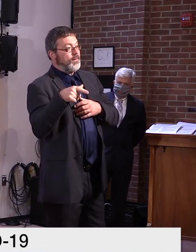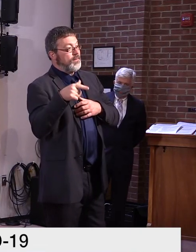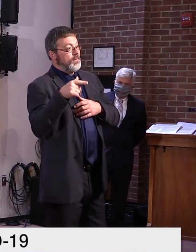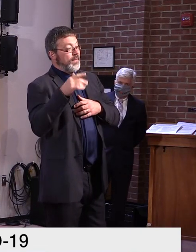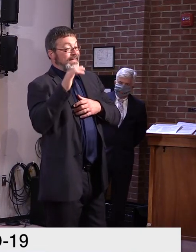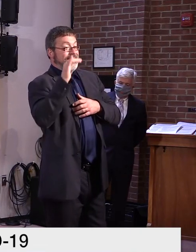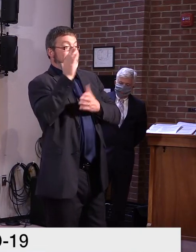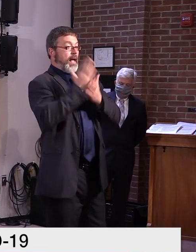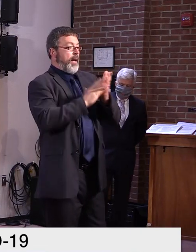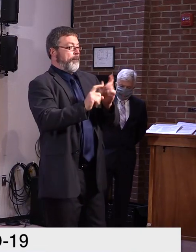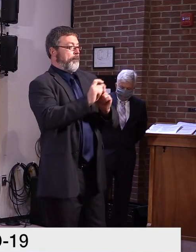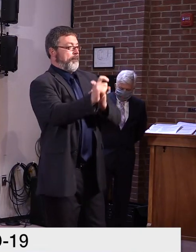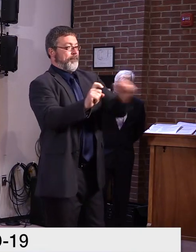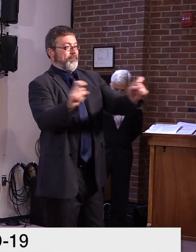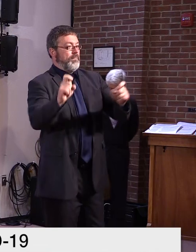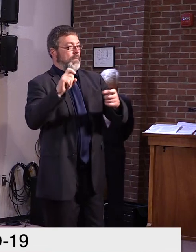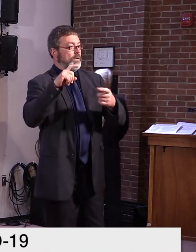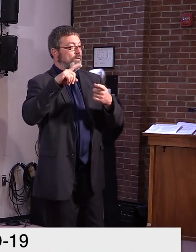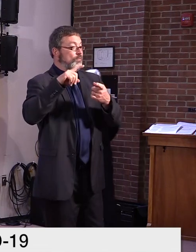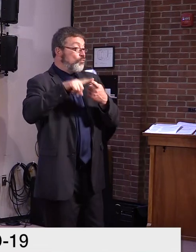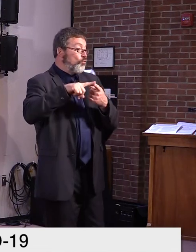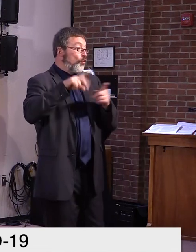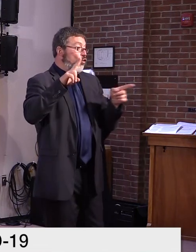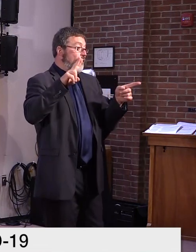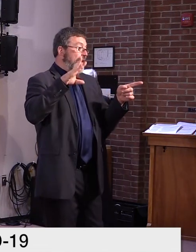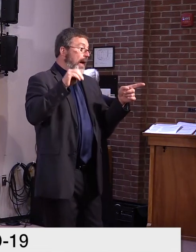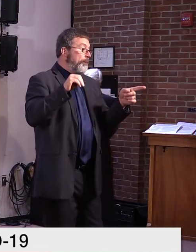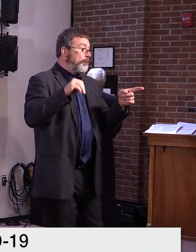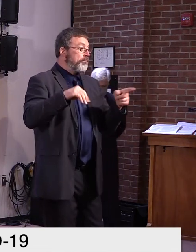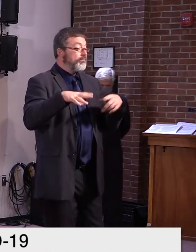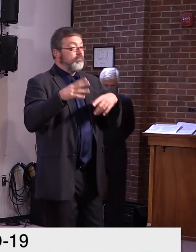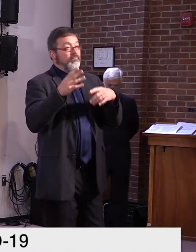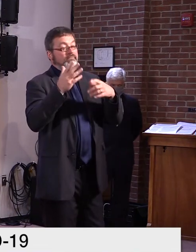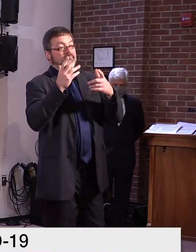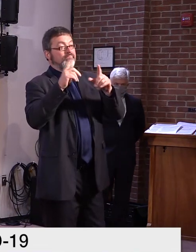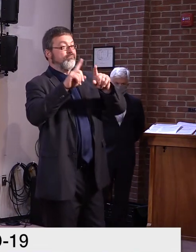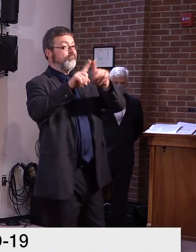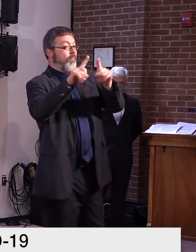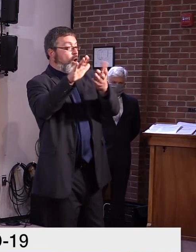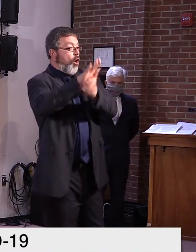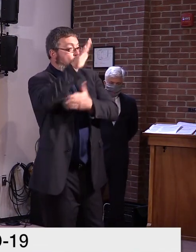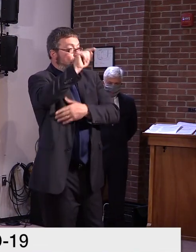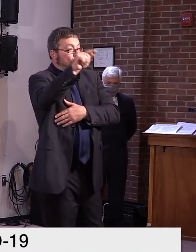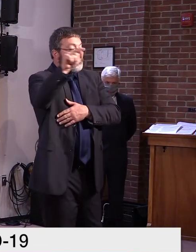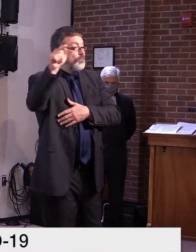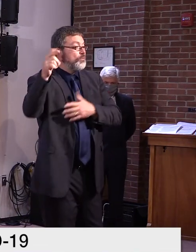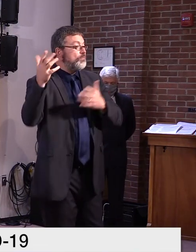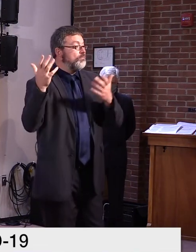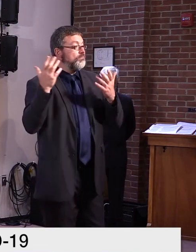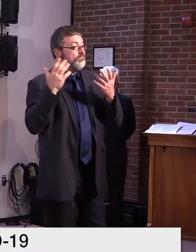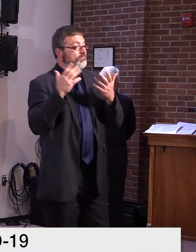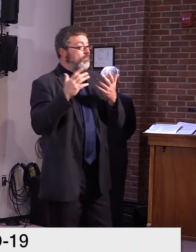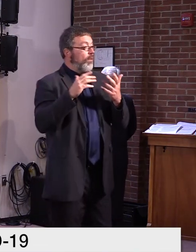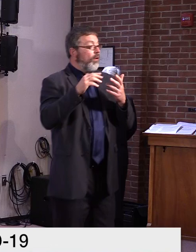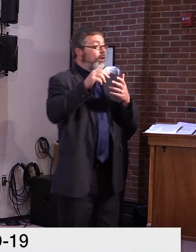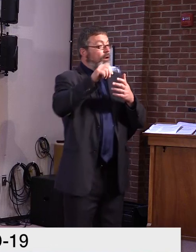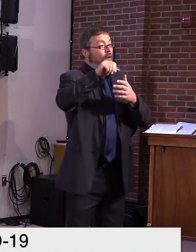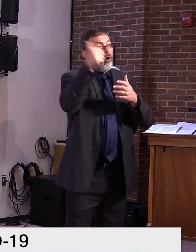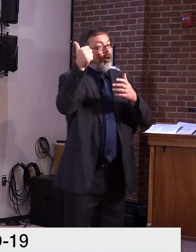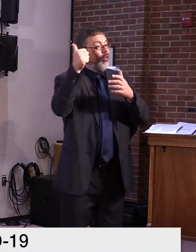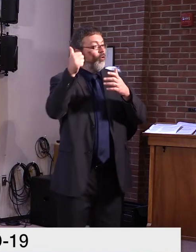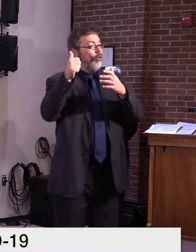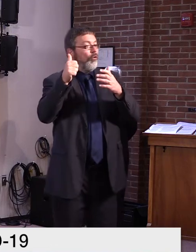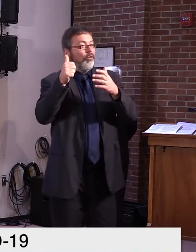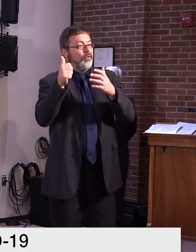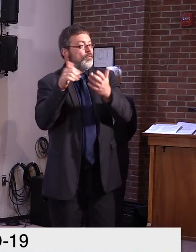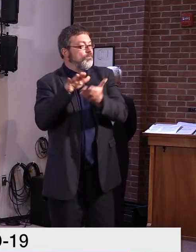independent colleges, um, you know, a number of appropriations that, uh, went to, um, other entities, not ACCD.